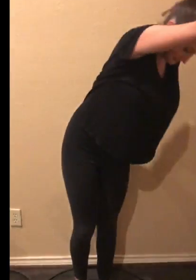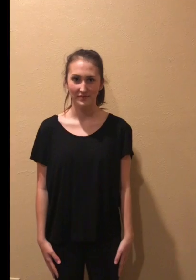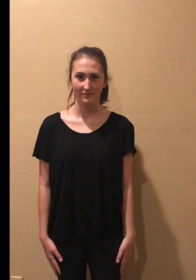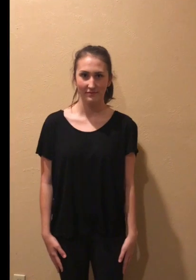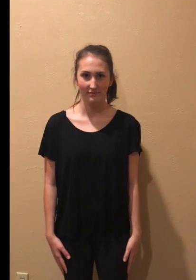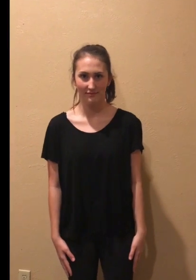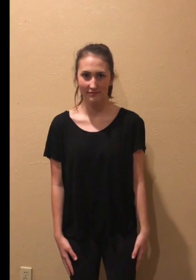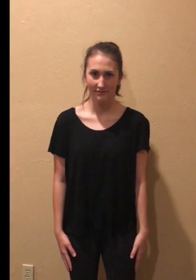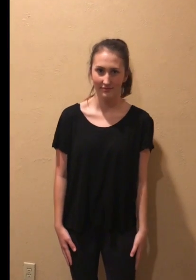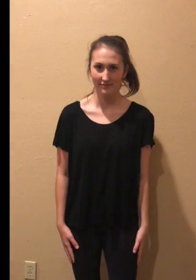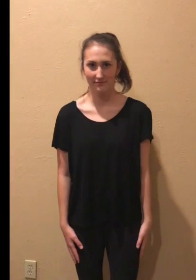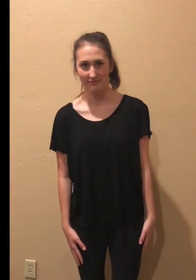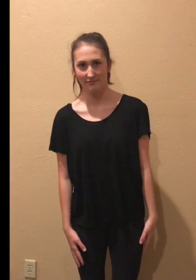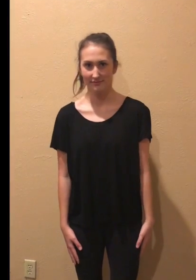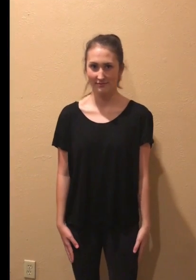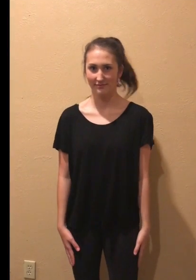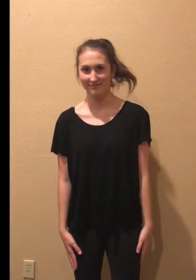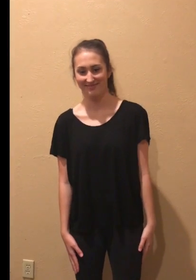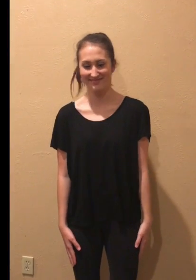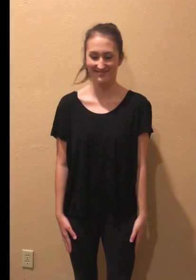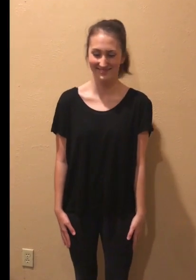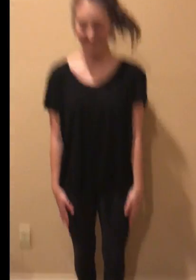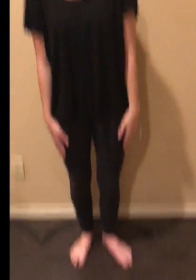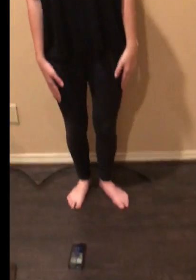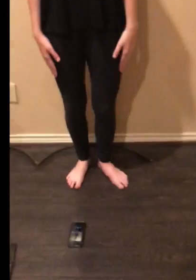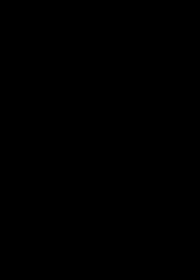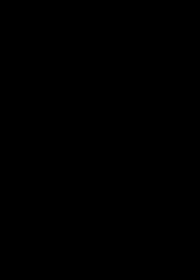saved